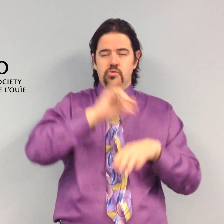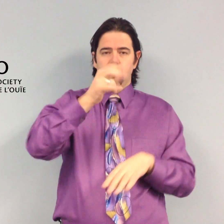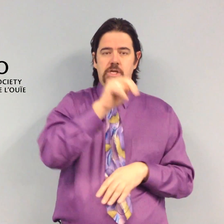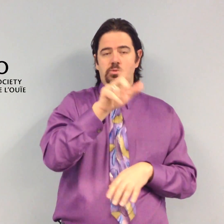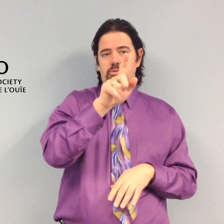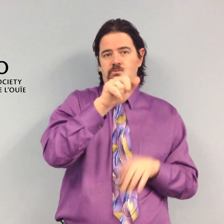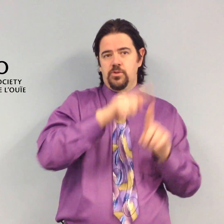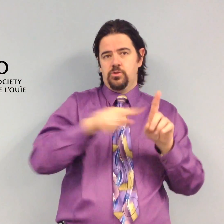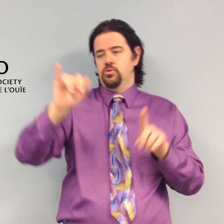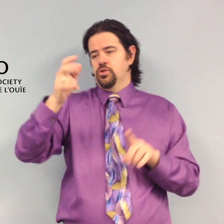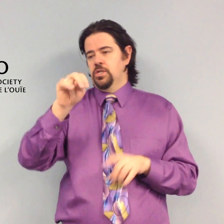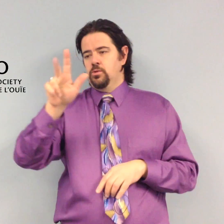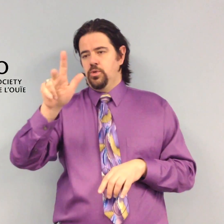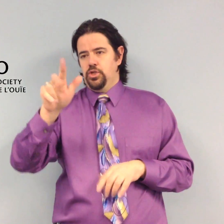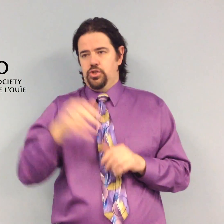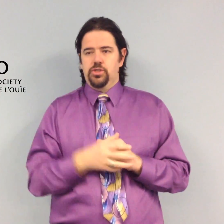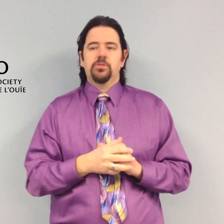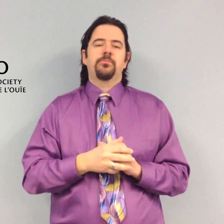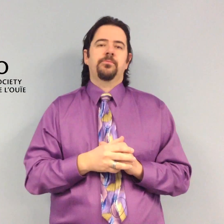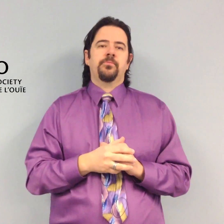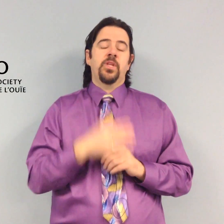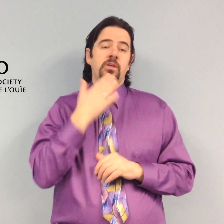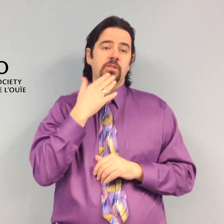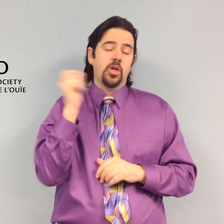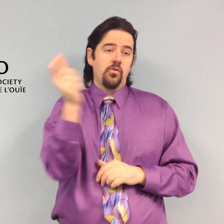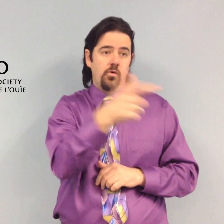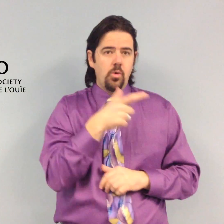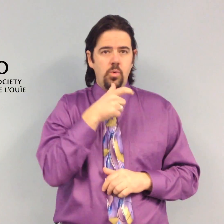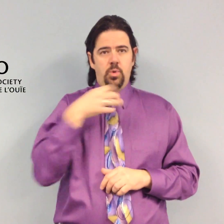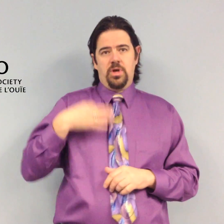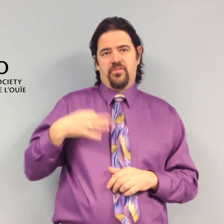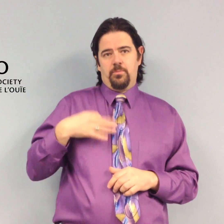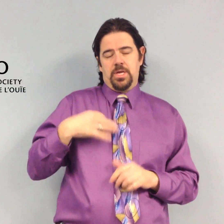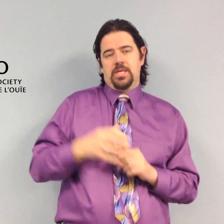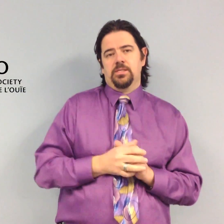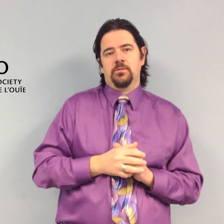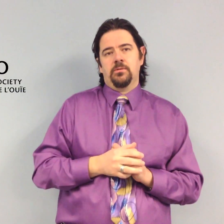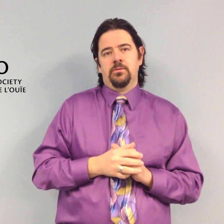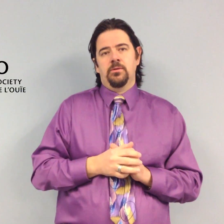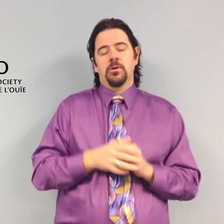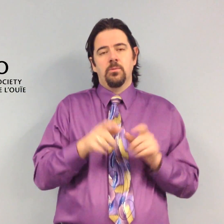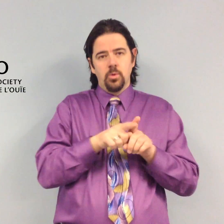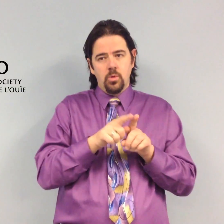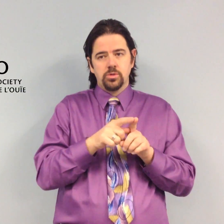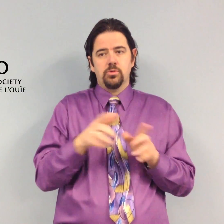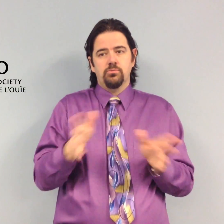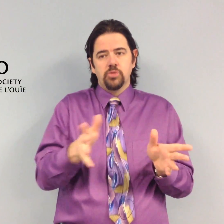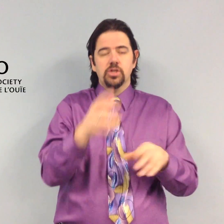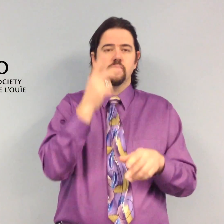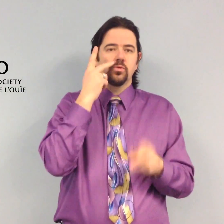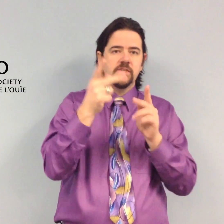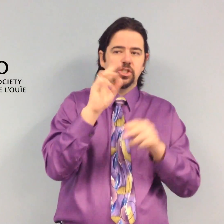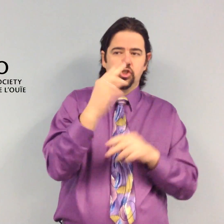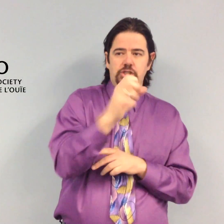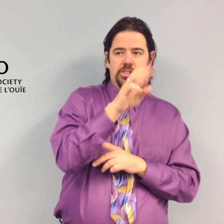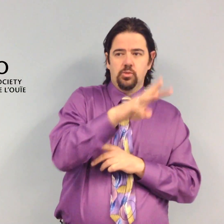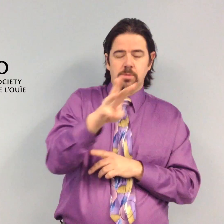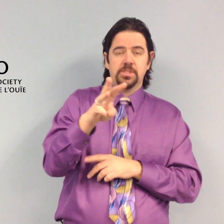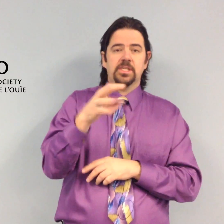The first round of interviews are scheduled for January 21 to the 23rd. We thank